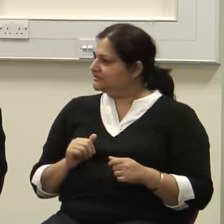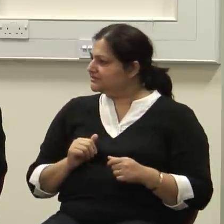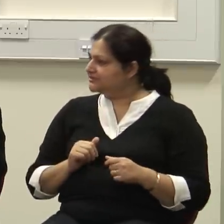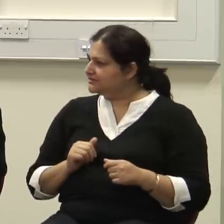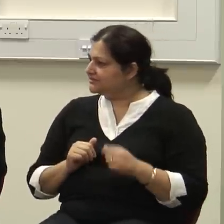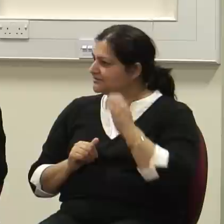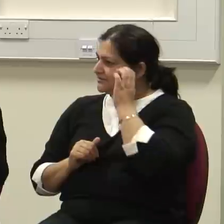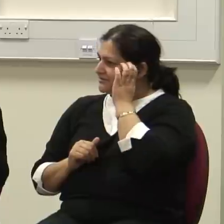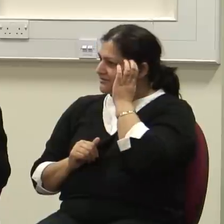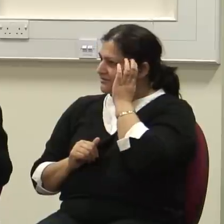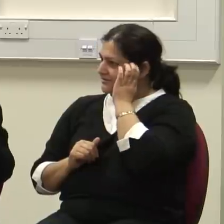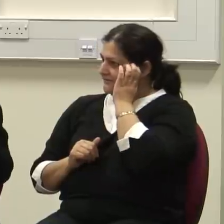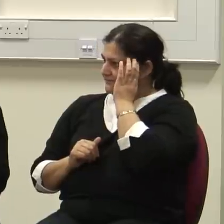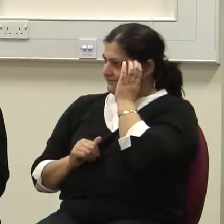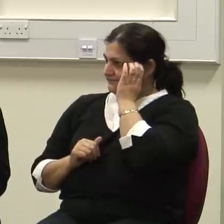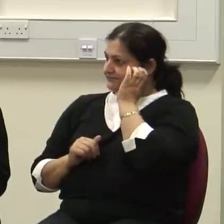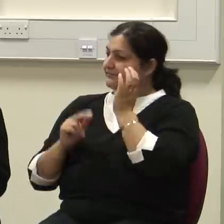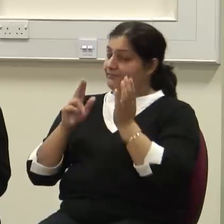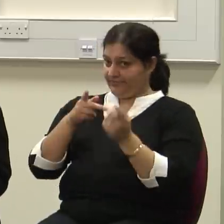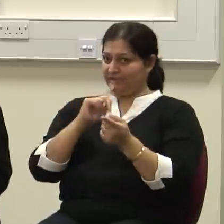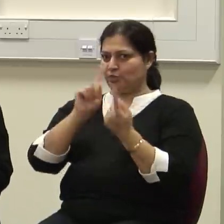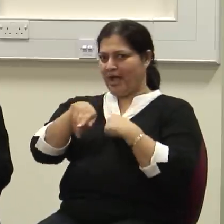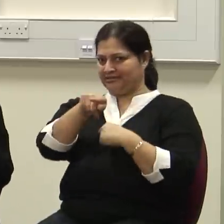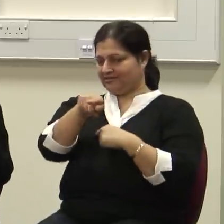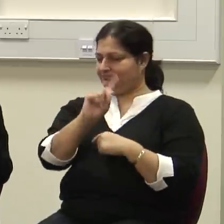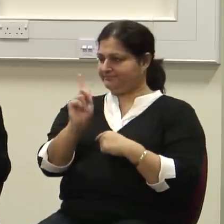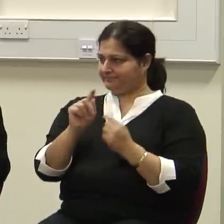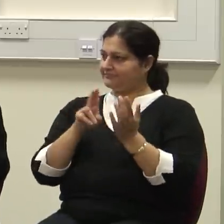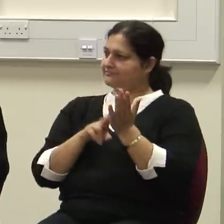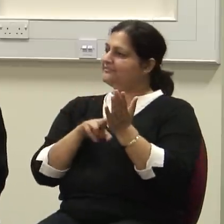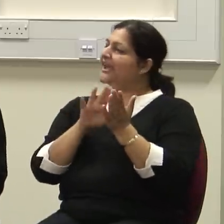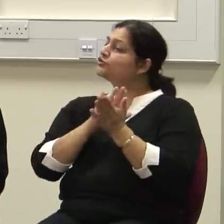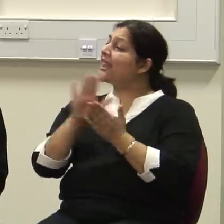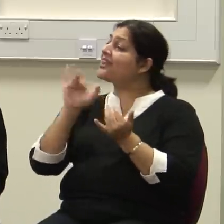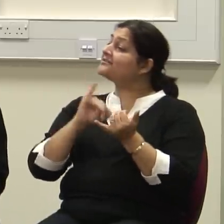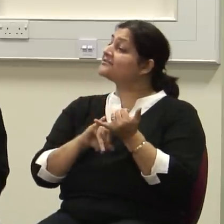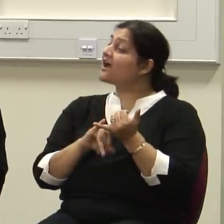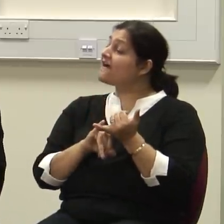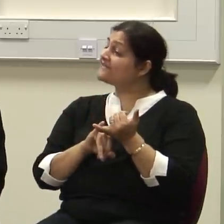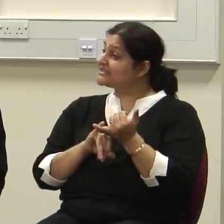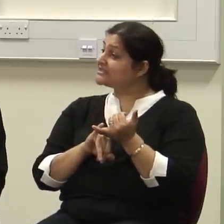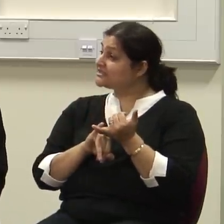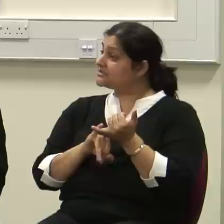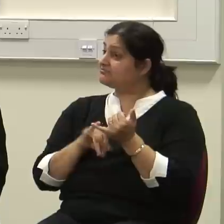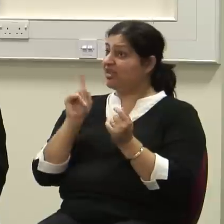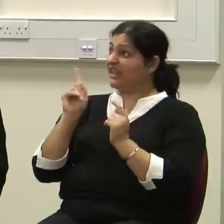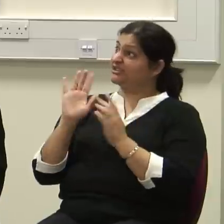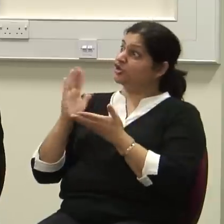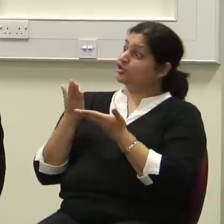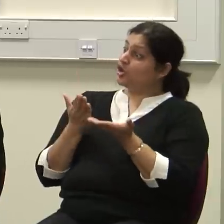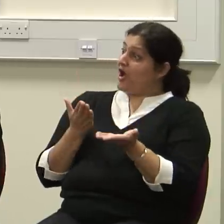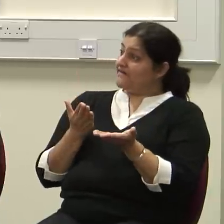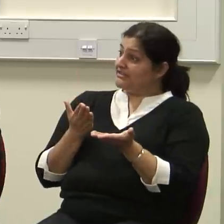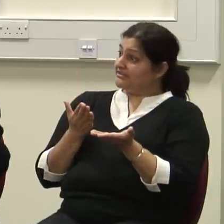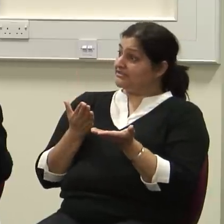is a service which is perfectly analogous, which exists in